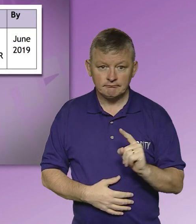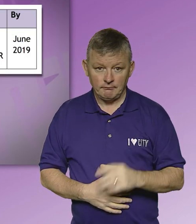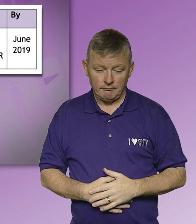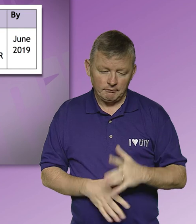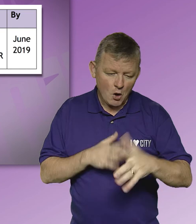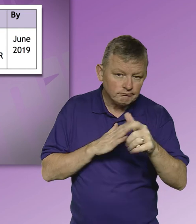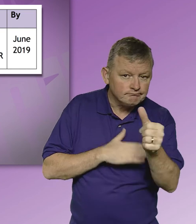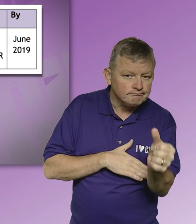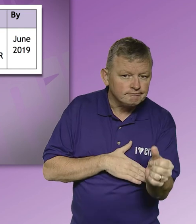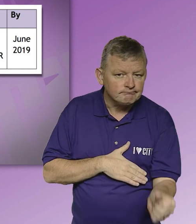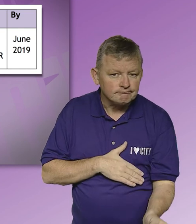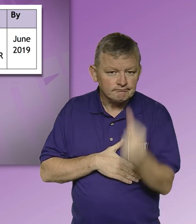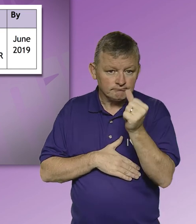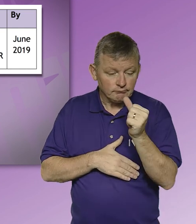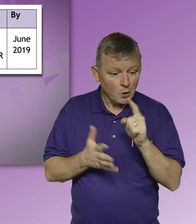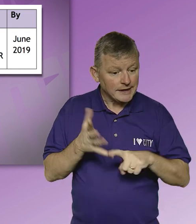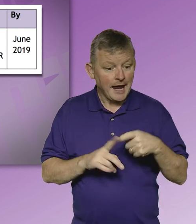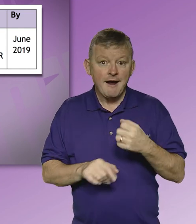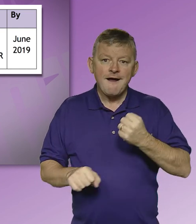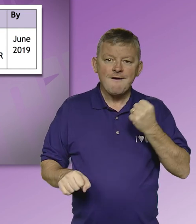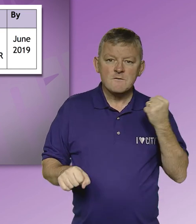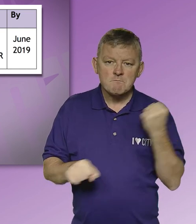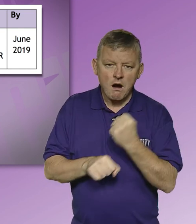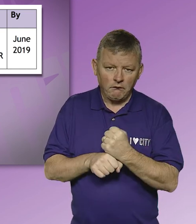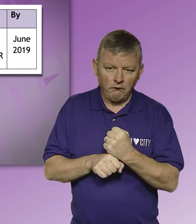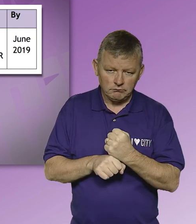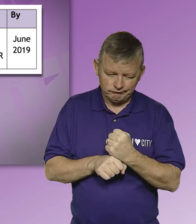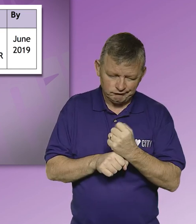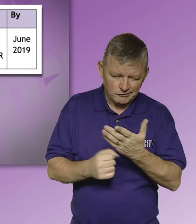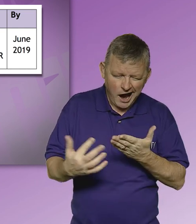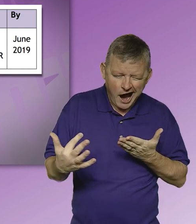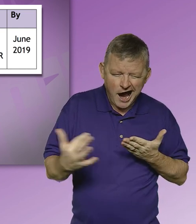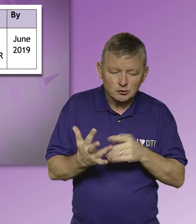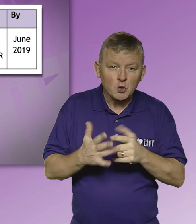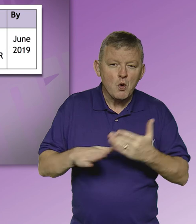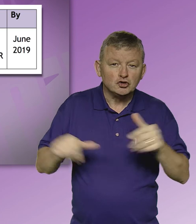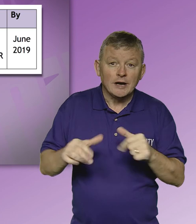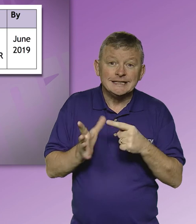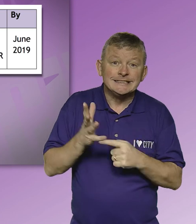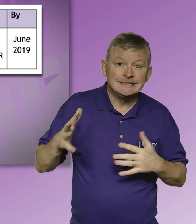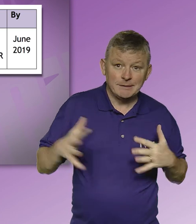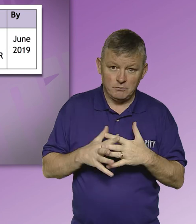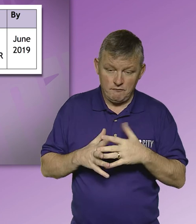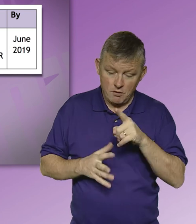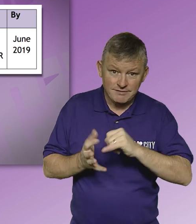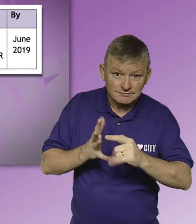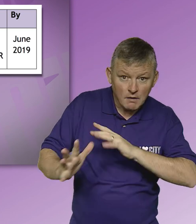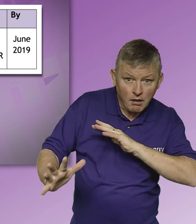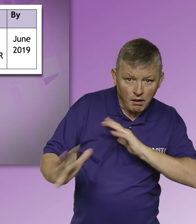Raise awareness of the UK Government Access to Work scheme for BSL users for employees and students entering the workplace